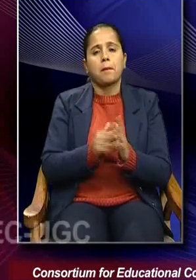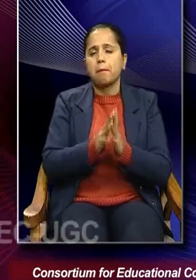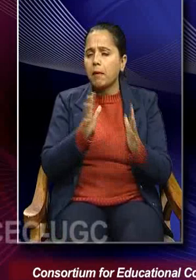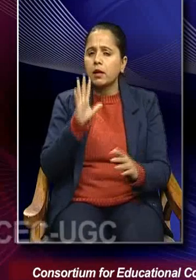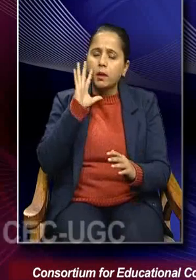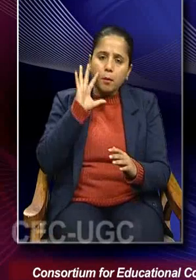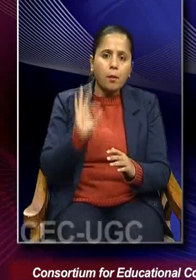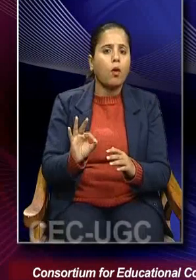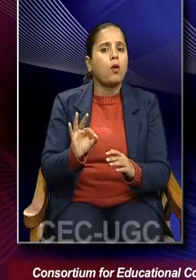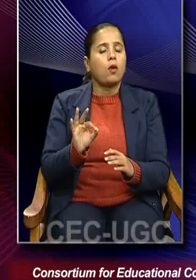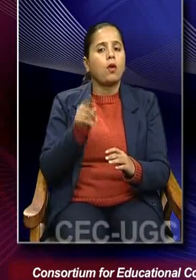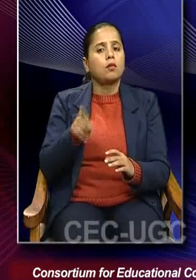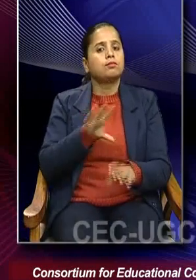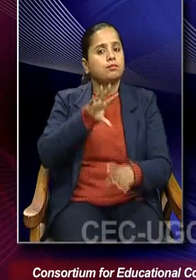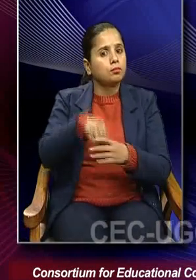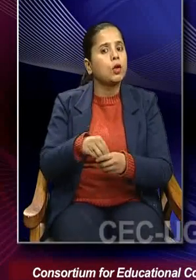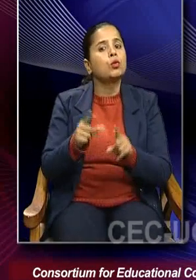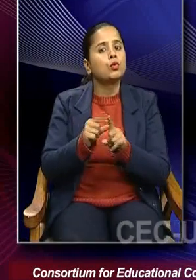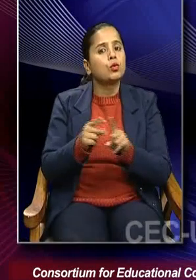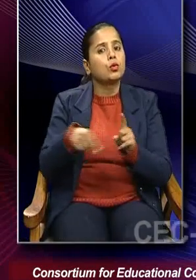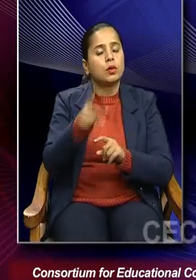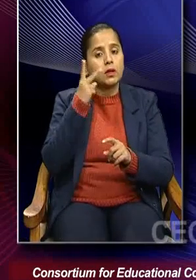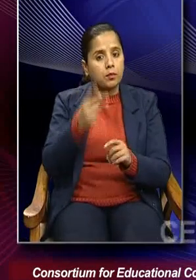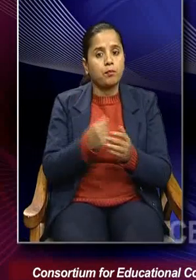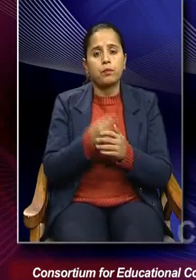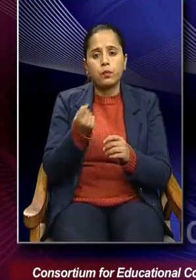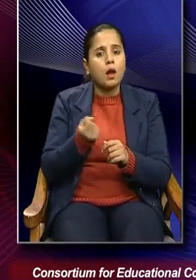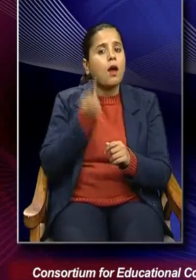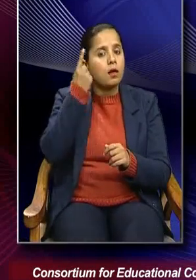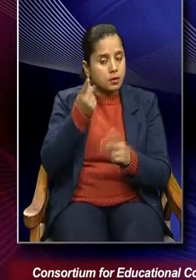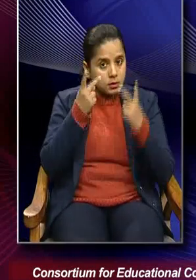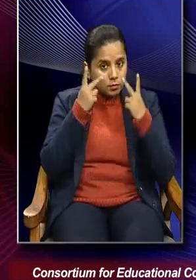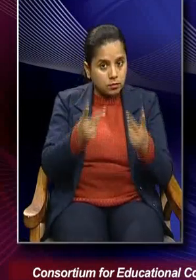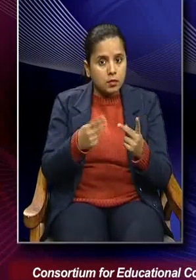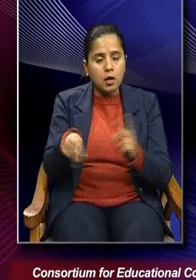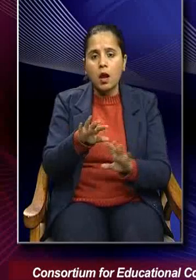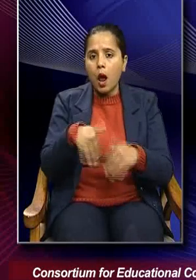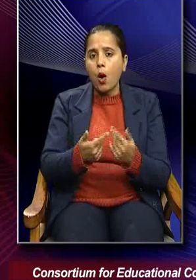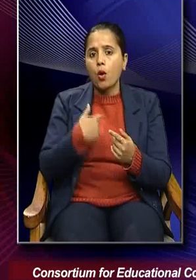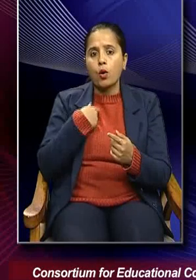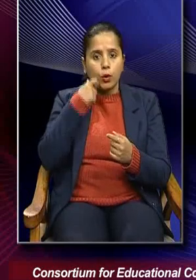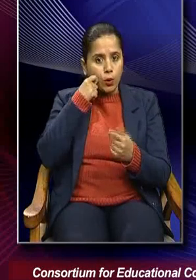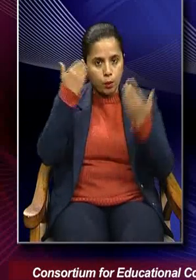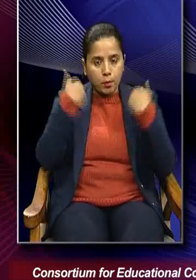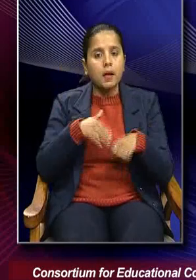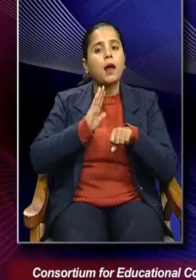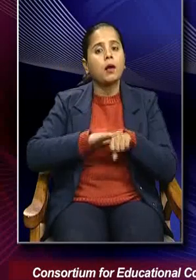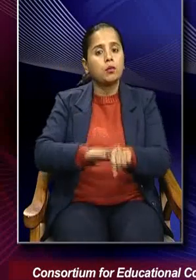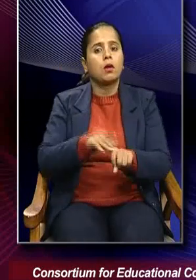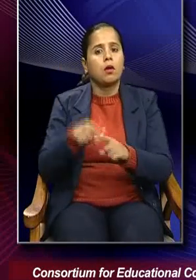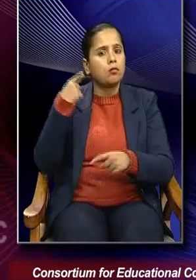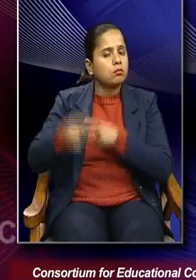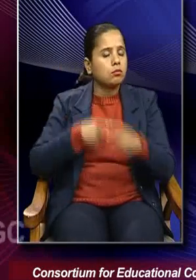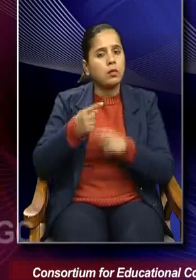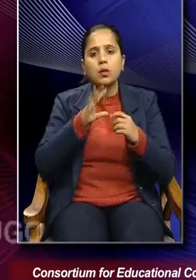important contribution in terms of understanding how human experiences everyday